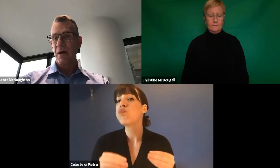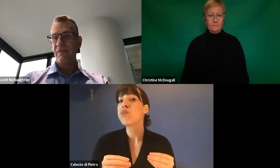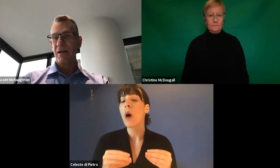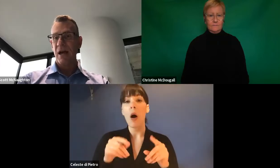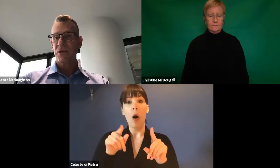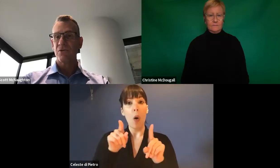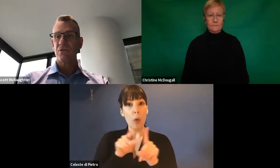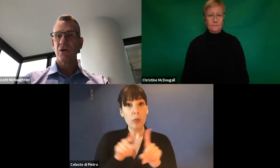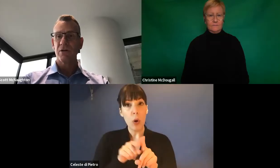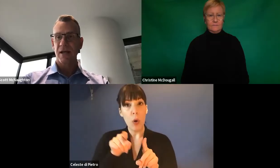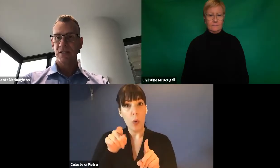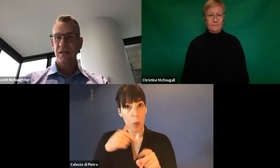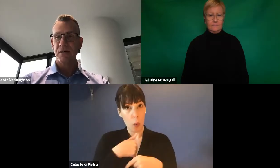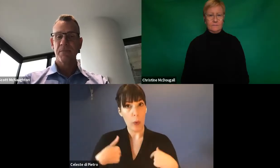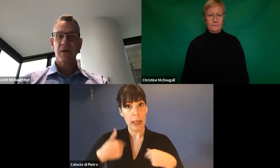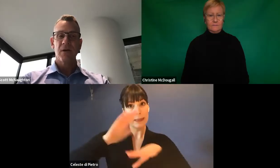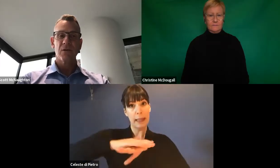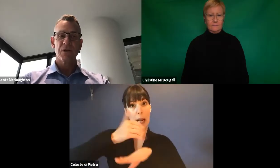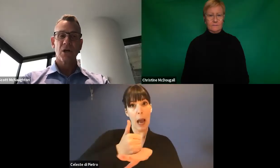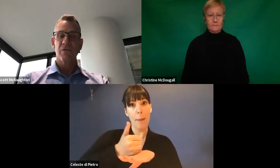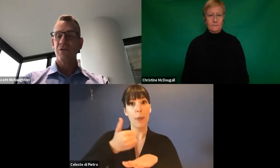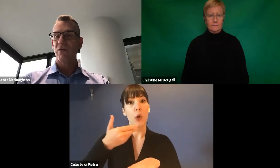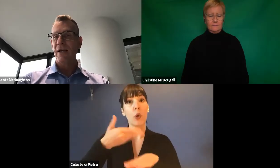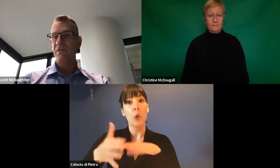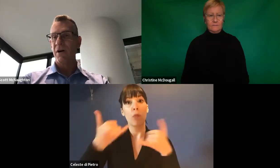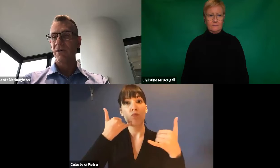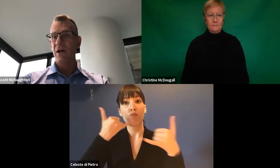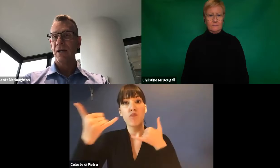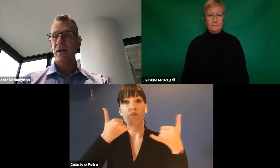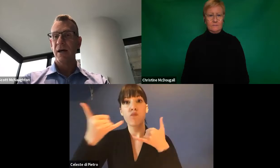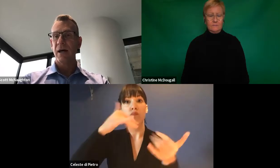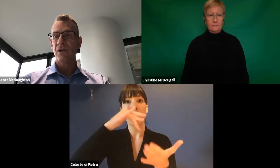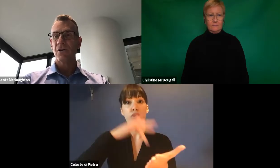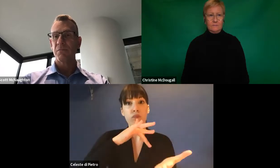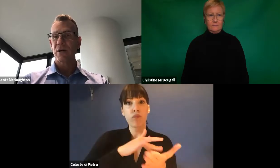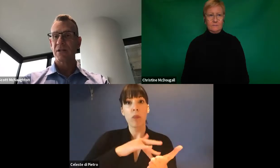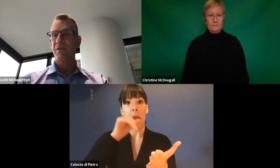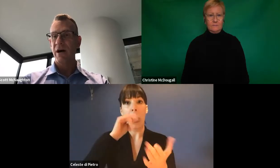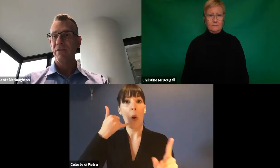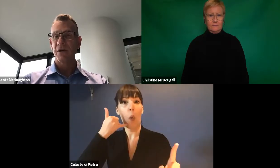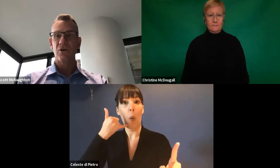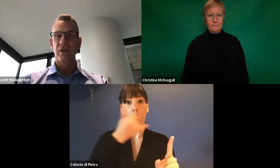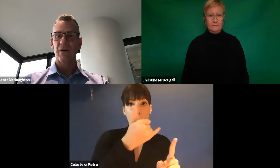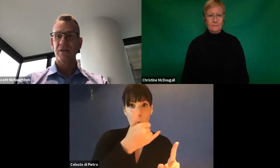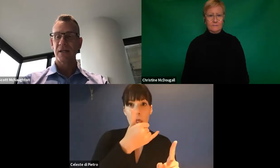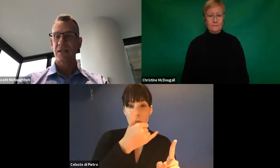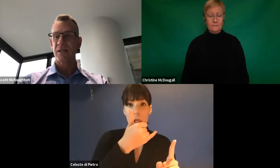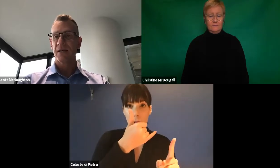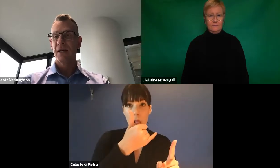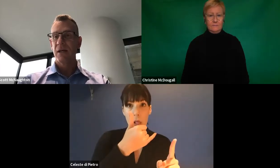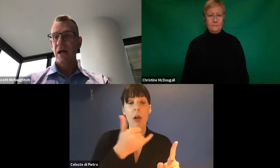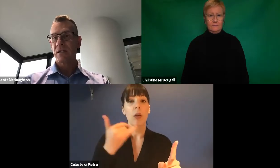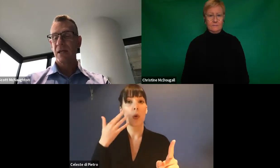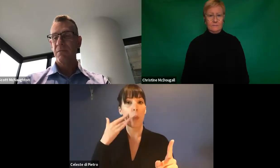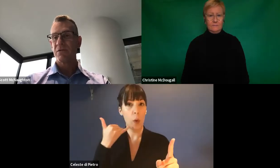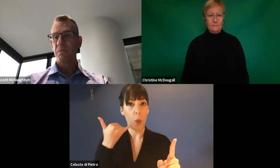as part of our national contact centre. So it's a COVID related phone line. You can press five when you call our contact centre.